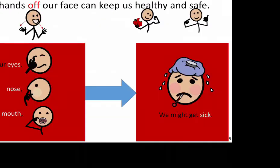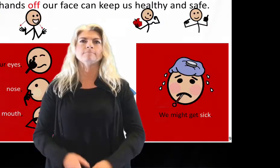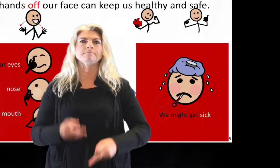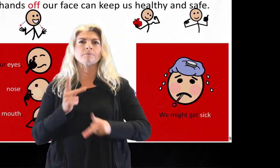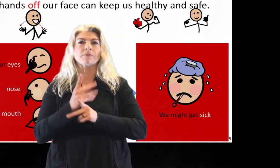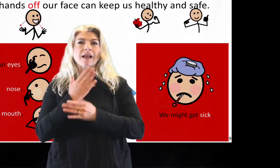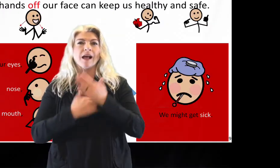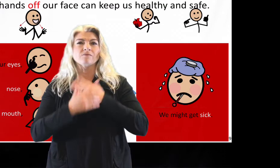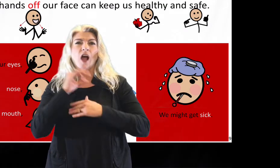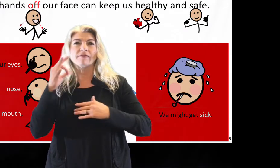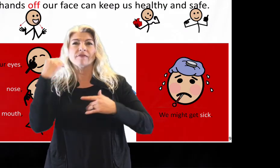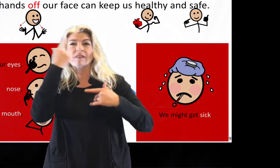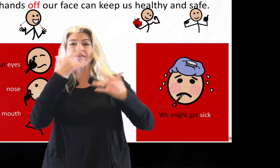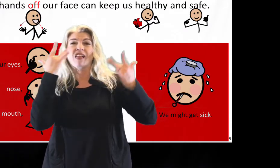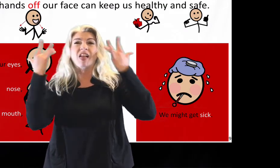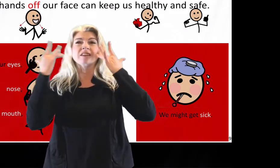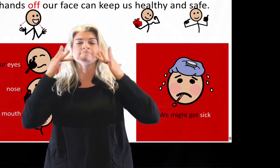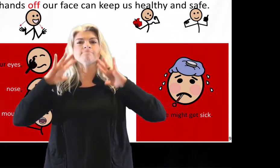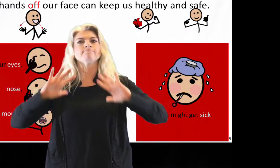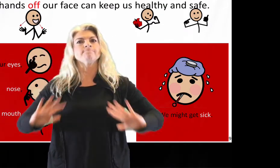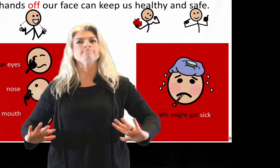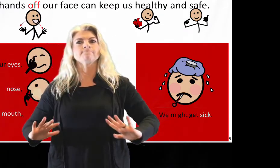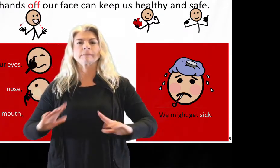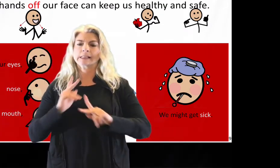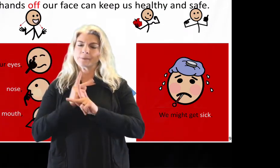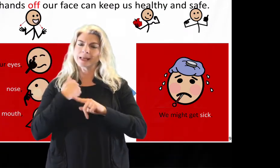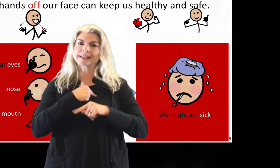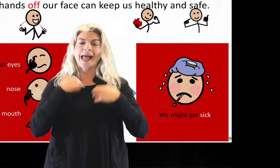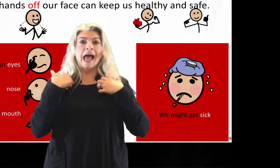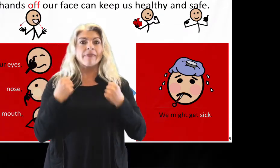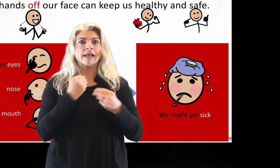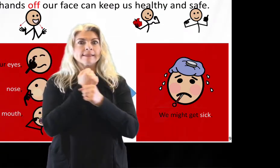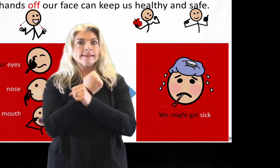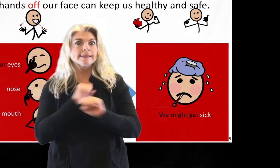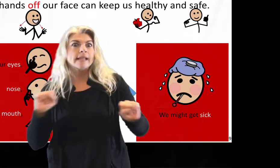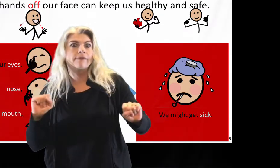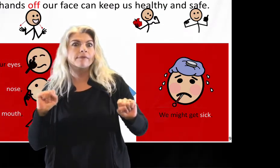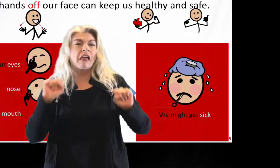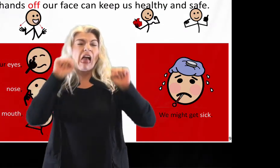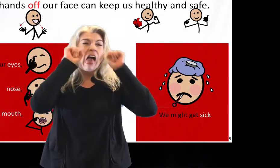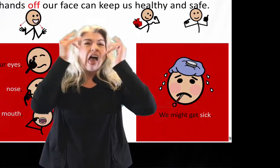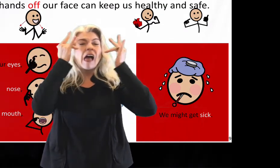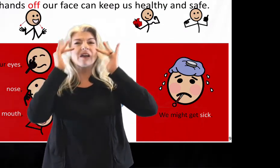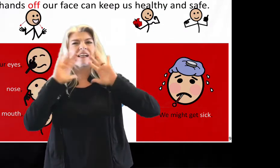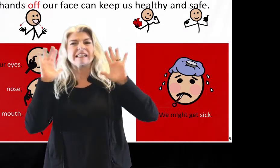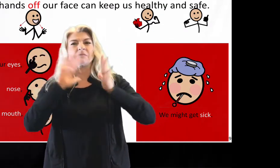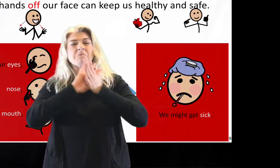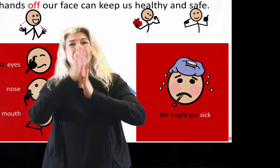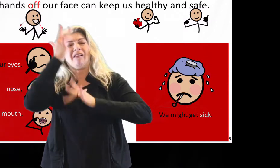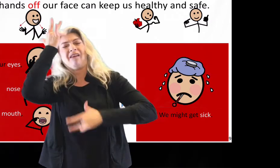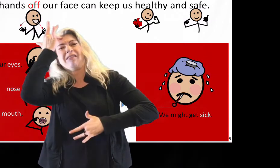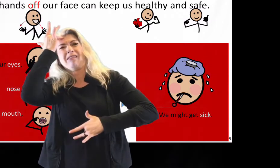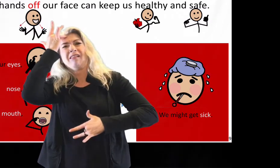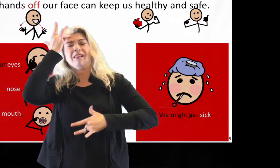Social distancing can keep us healthy and safe. Social